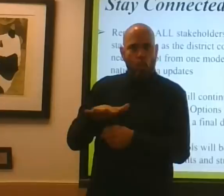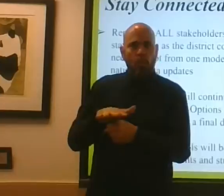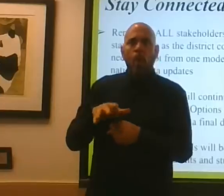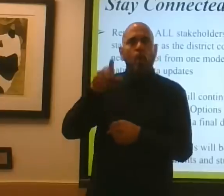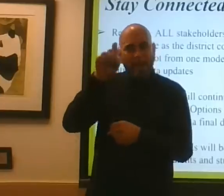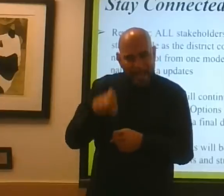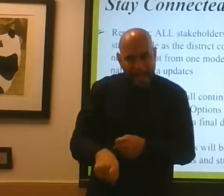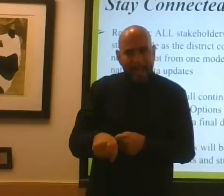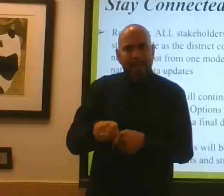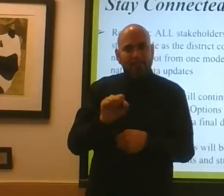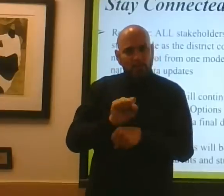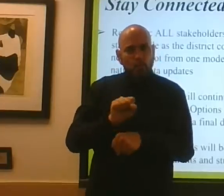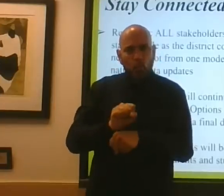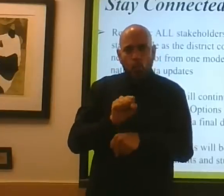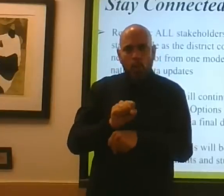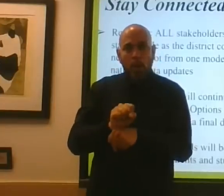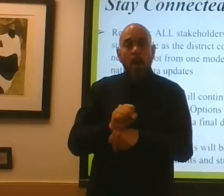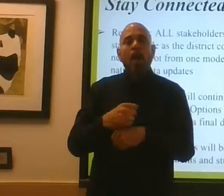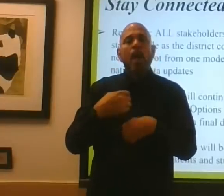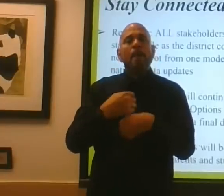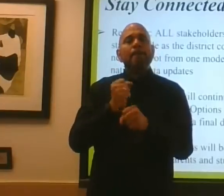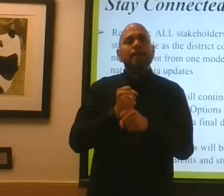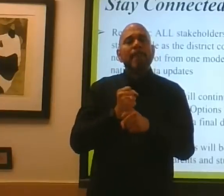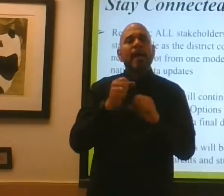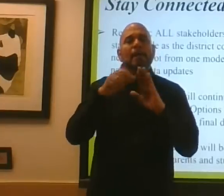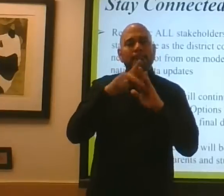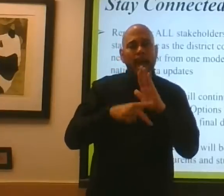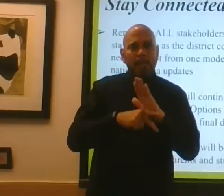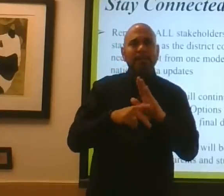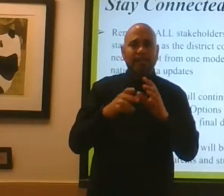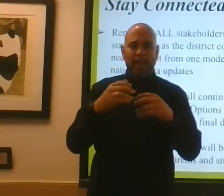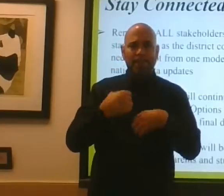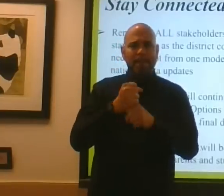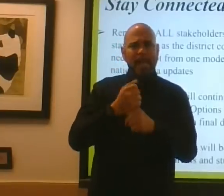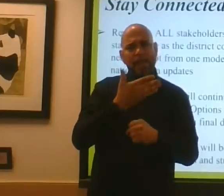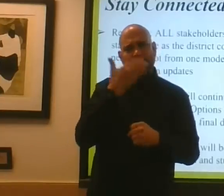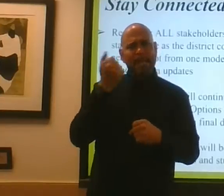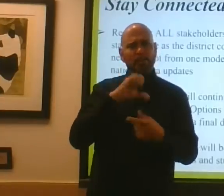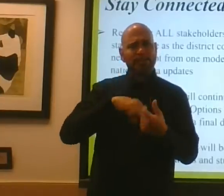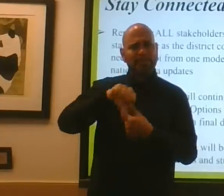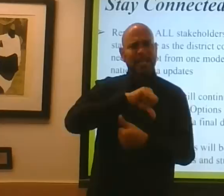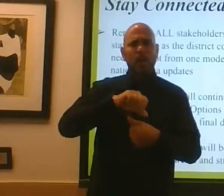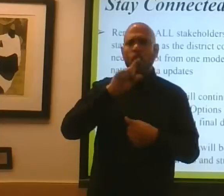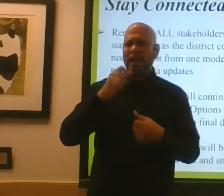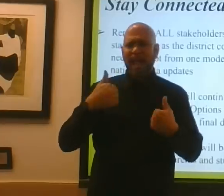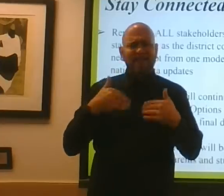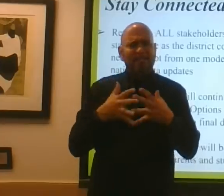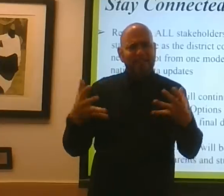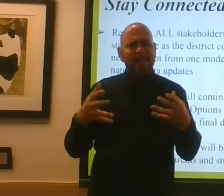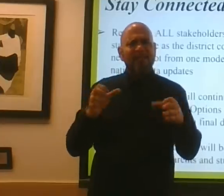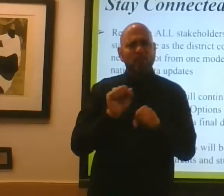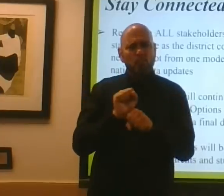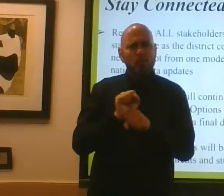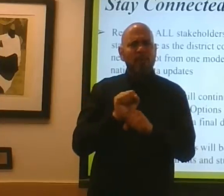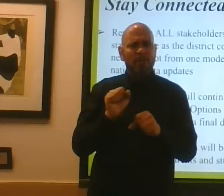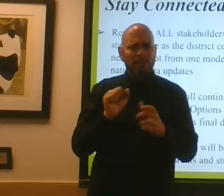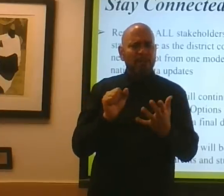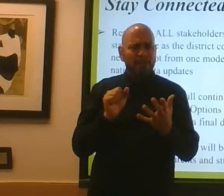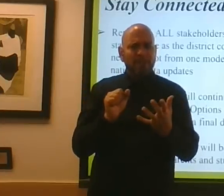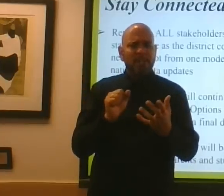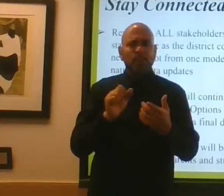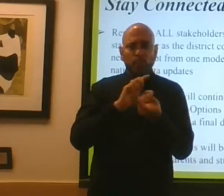We've got to implement policies to create a more just and equitable society. We've got work to do. We've got to work to